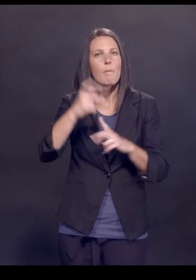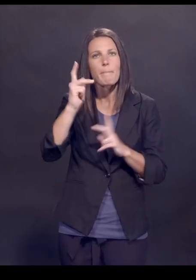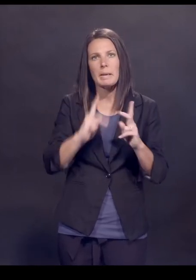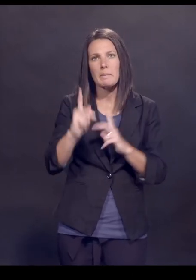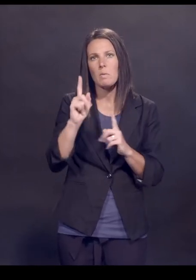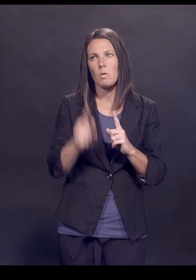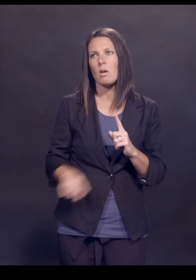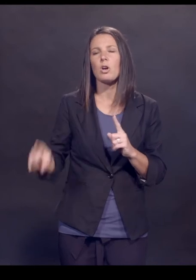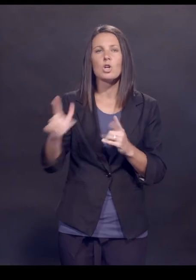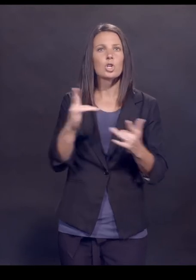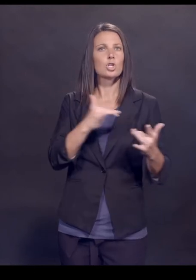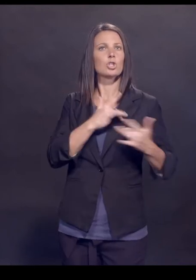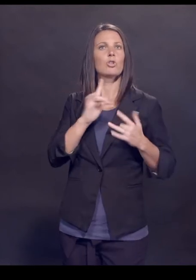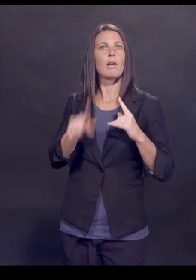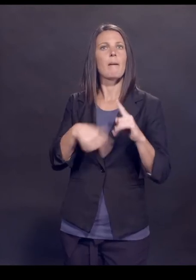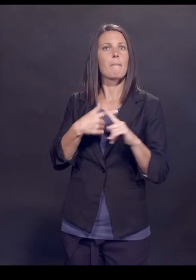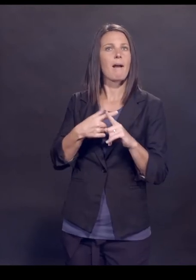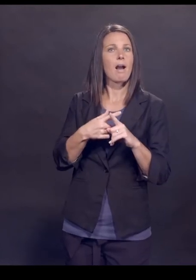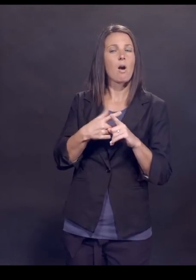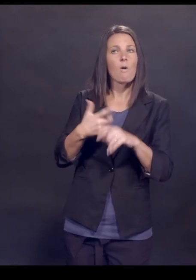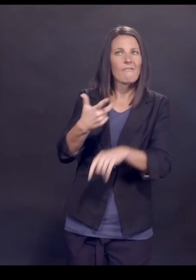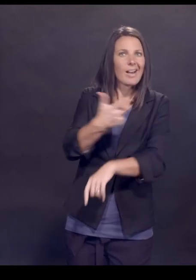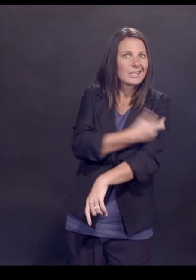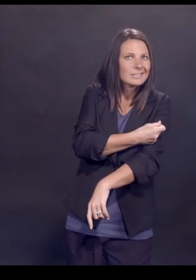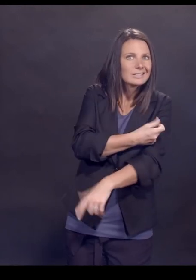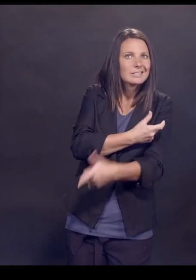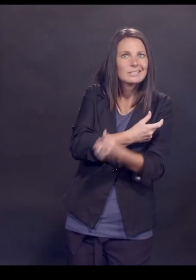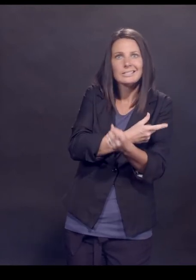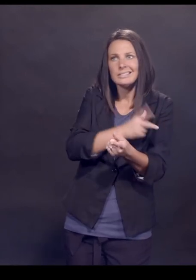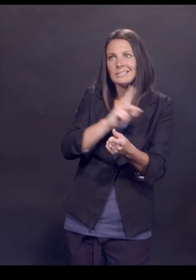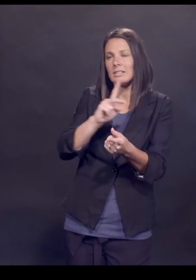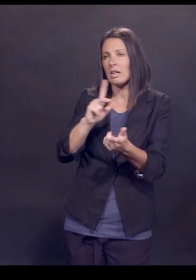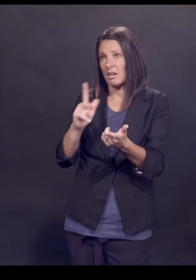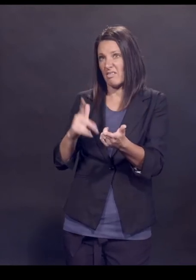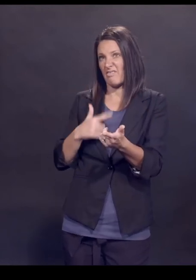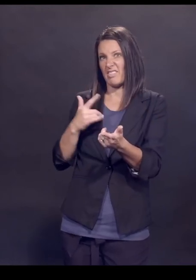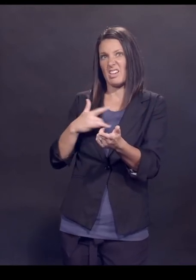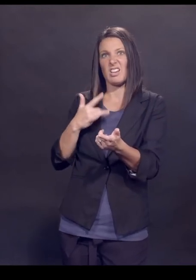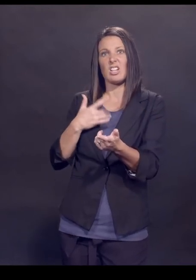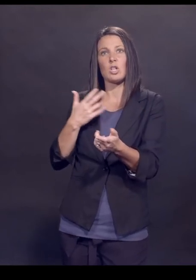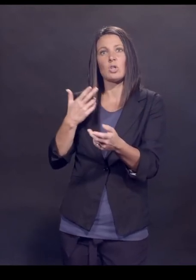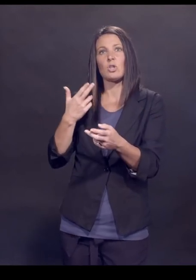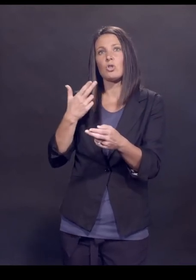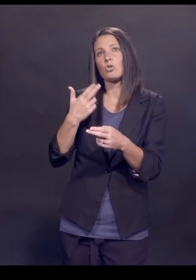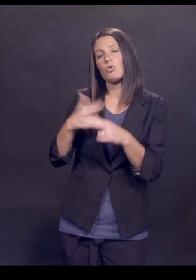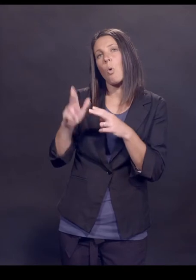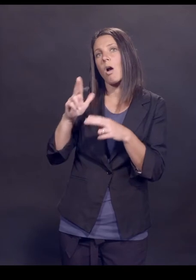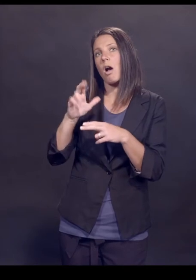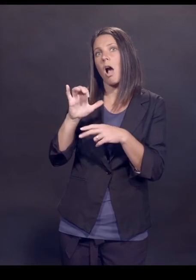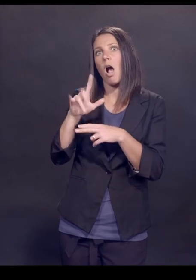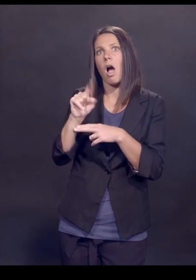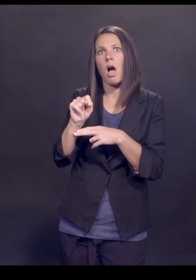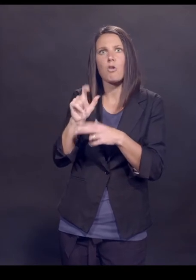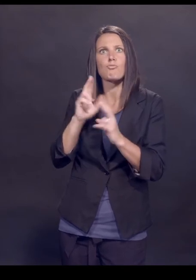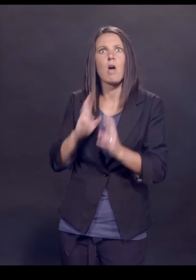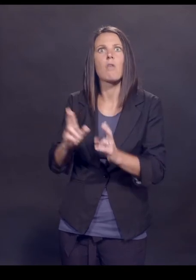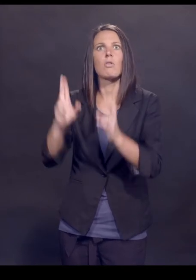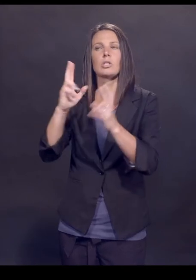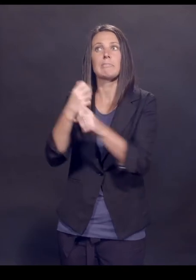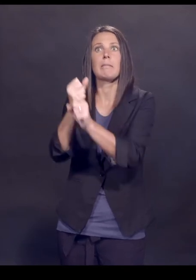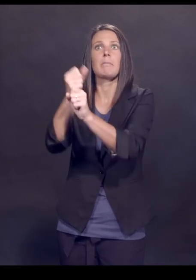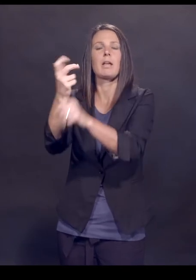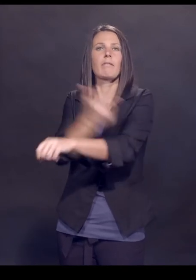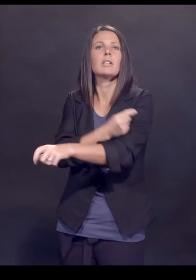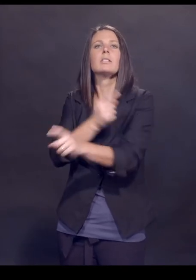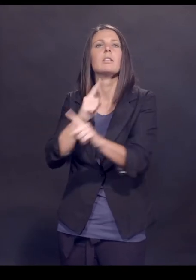they're concerned about how the vaccines were developed. They felt that there were shortcuts in the process. Can you just kind of talk about